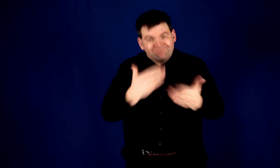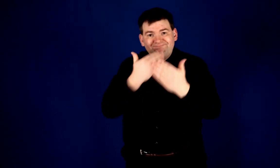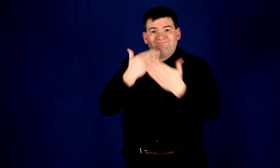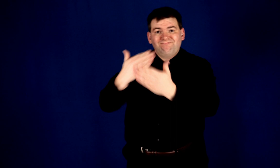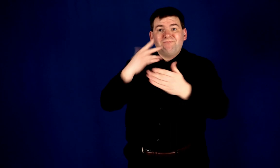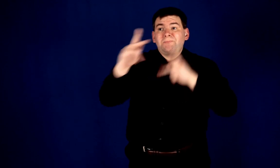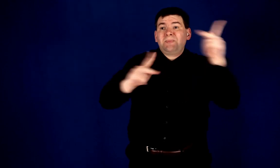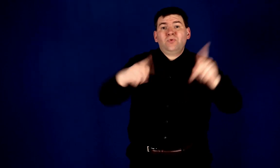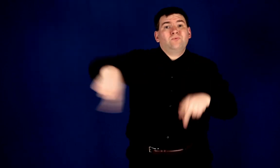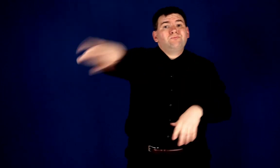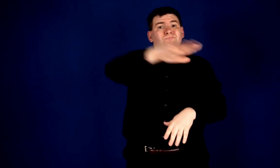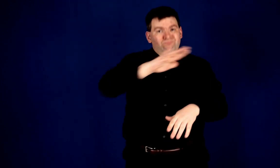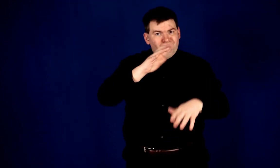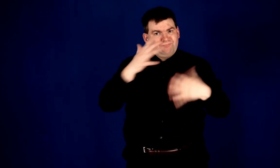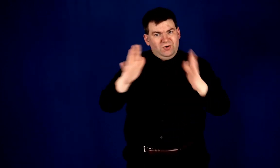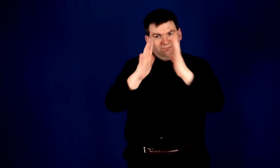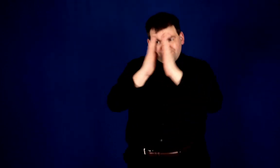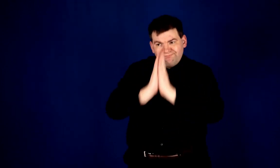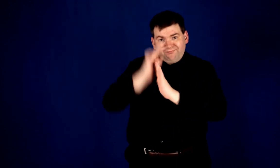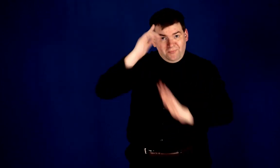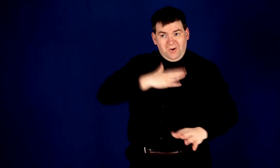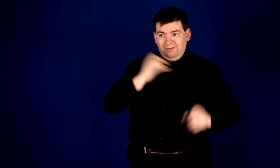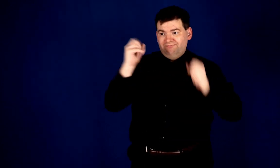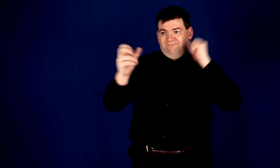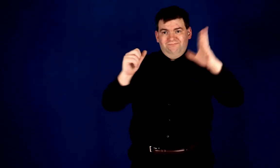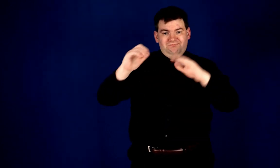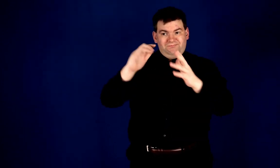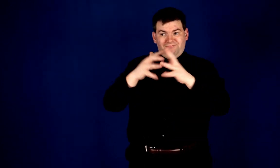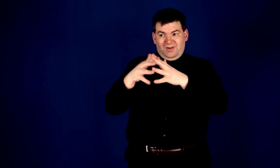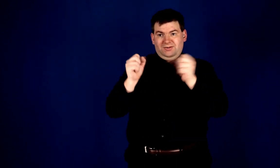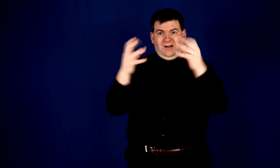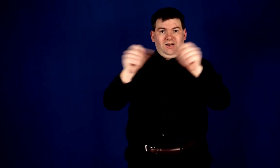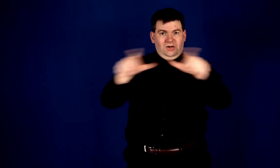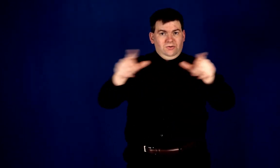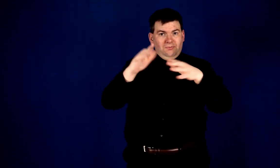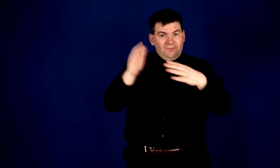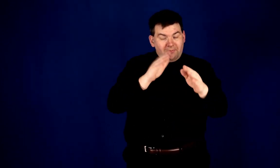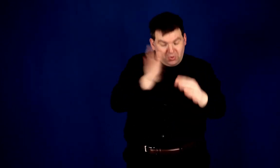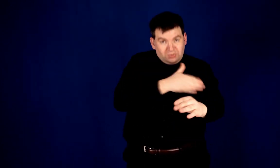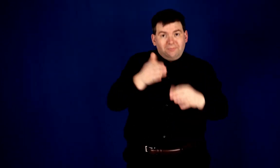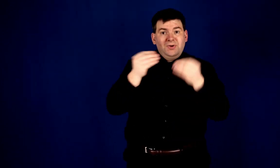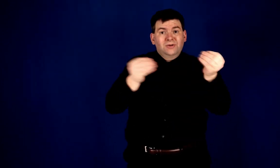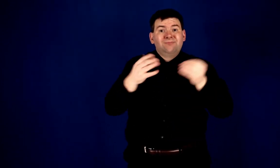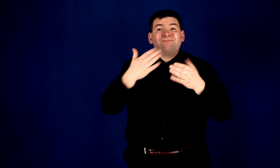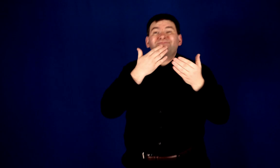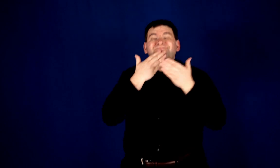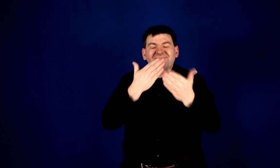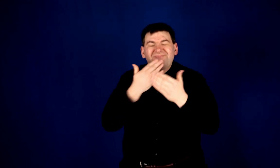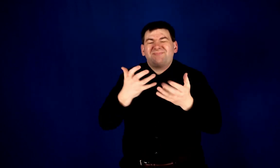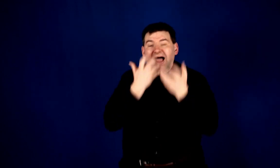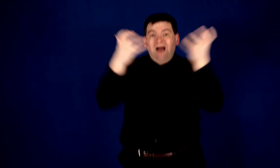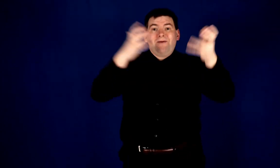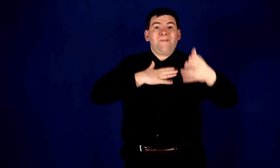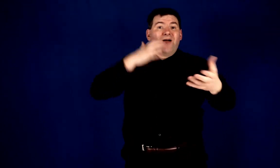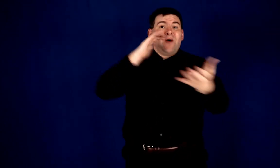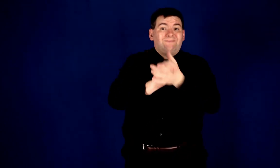gratitude to each one of you who has devoted your prayers to our American Sign Language Music Ministry. A special shout-out to my unwavering wife,